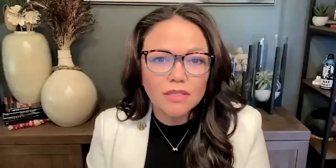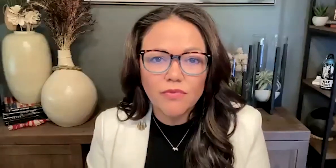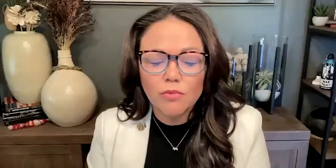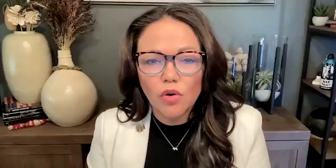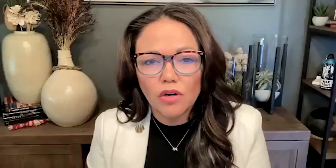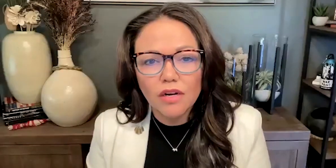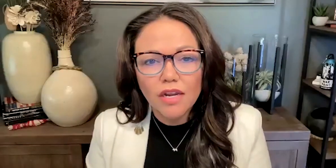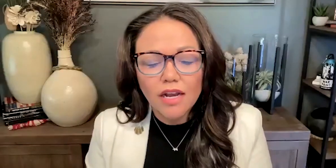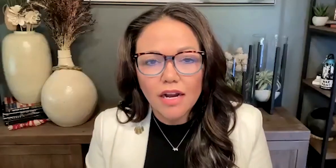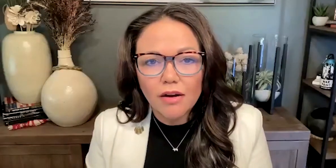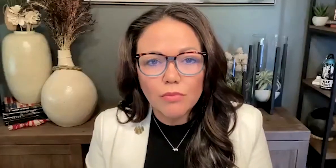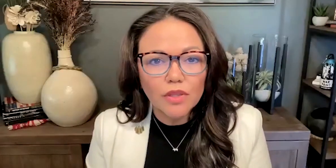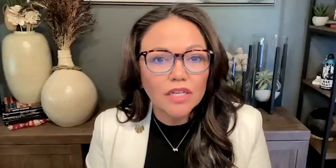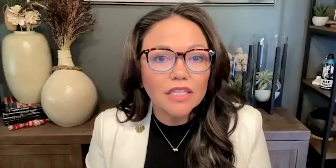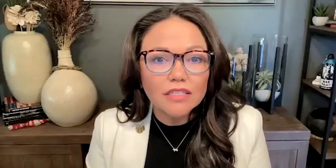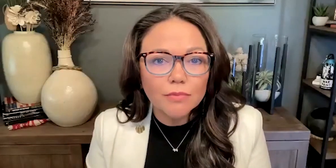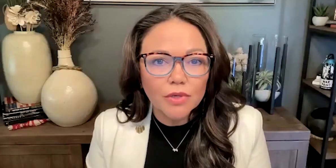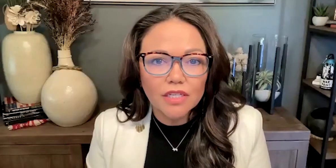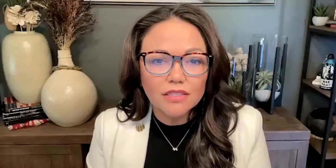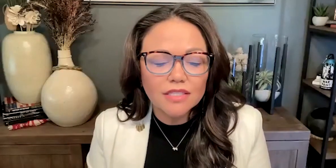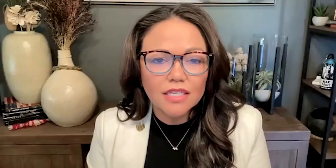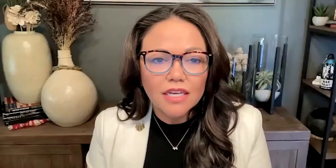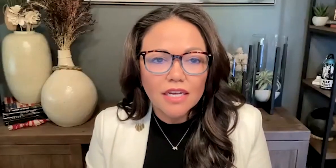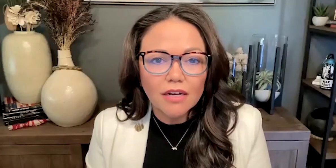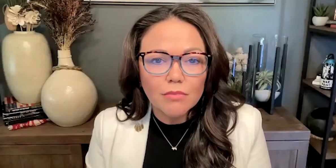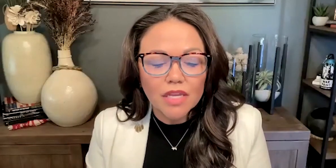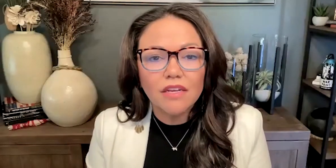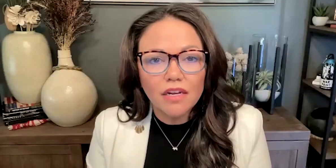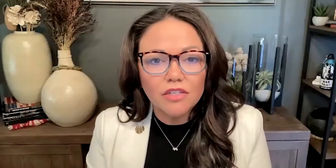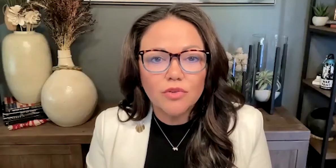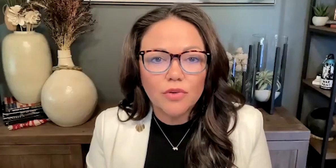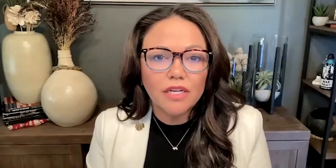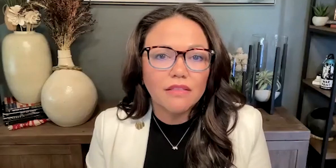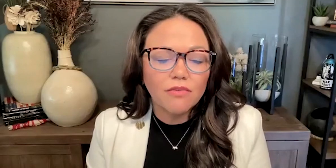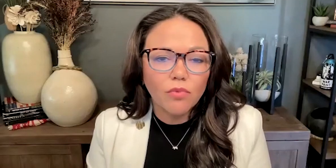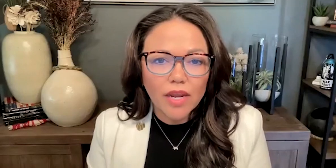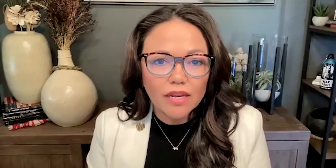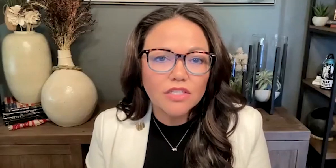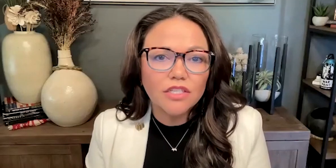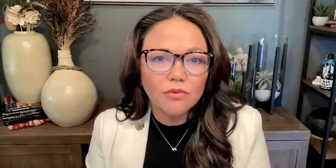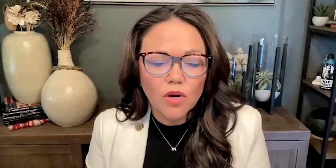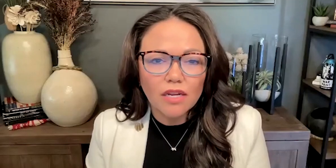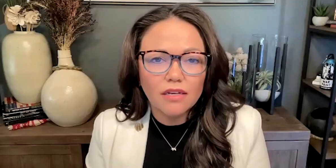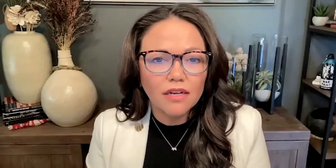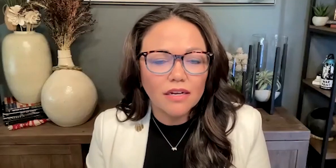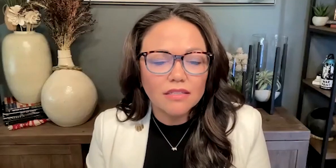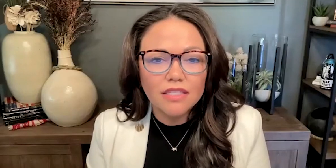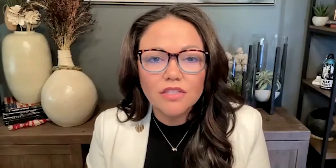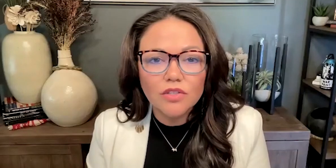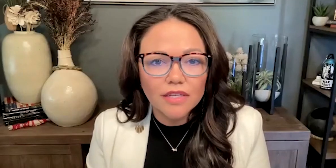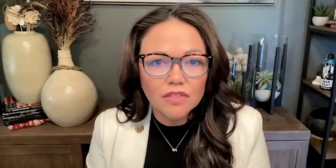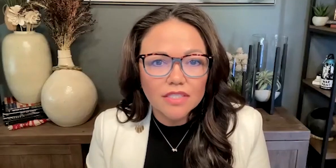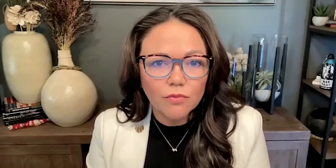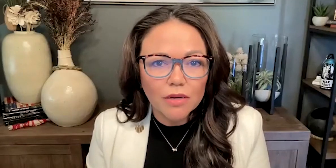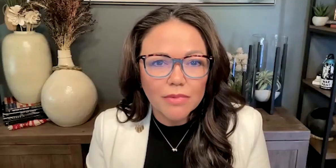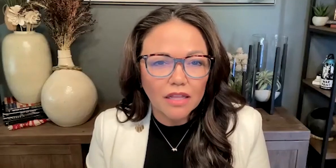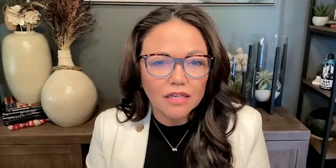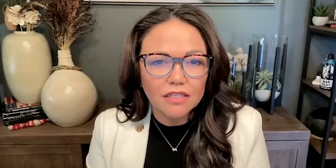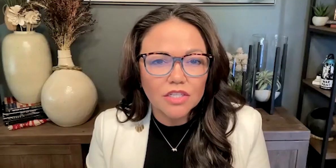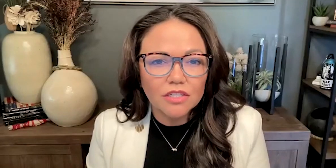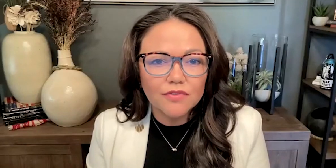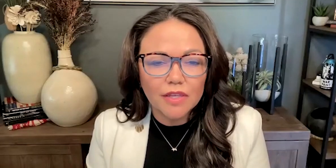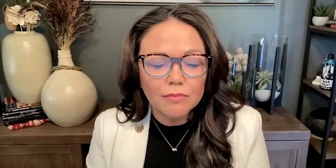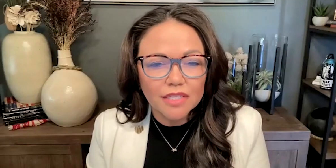are really some of the more politically experienced in the country. They've waged and won six or seven statewide